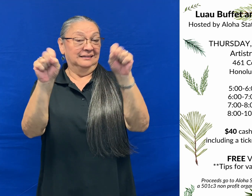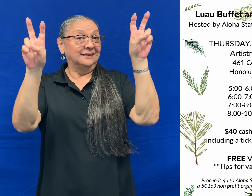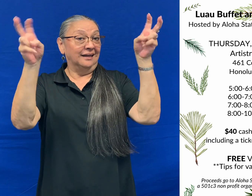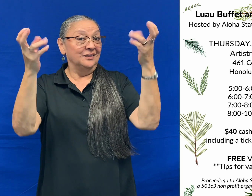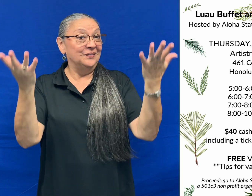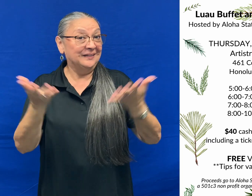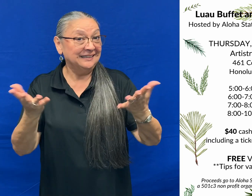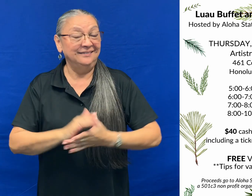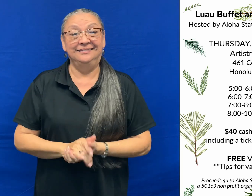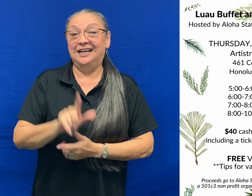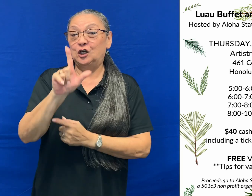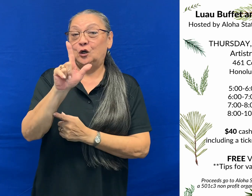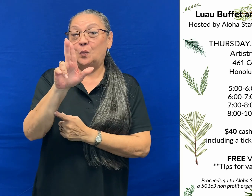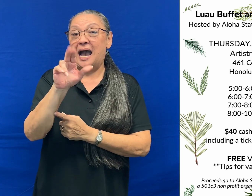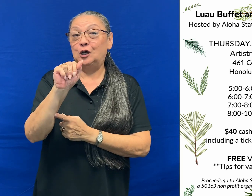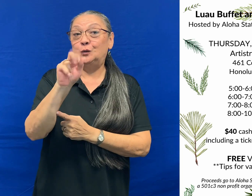buffet and Hawaiian show.